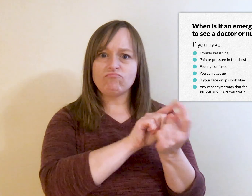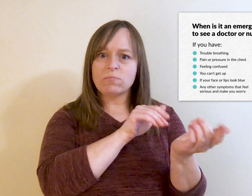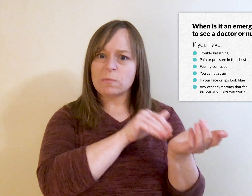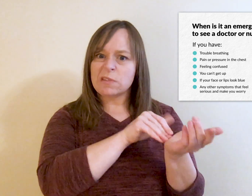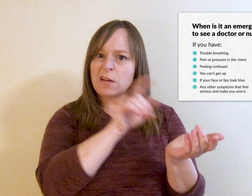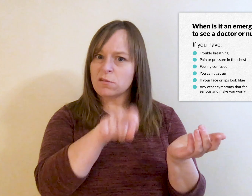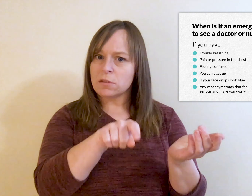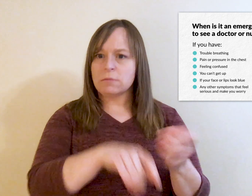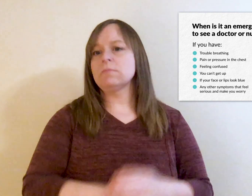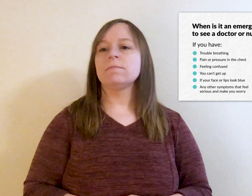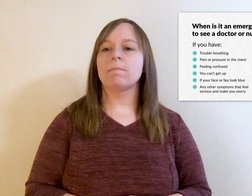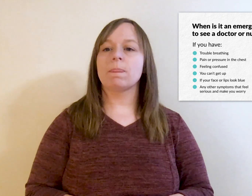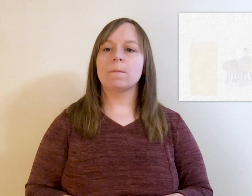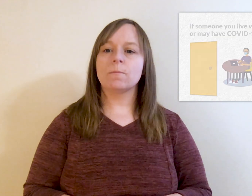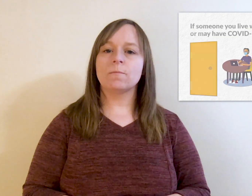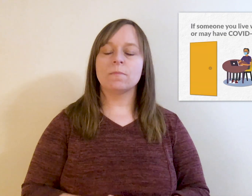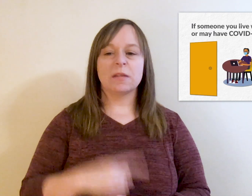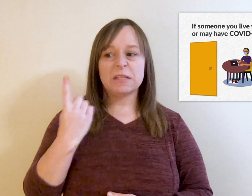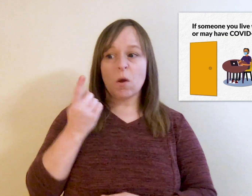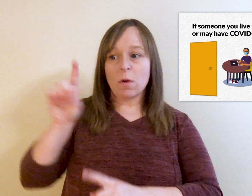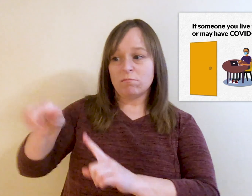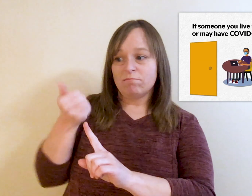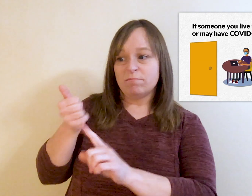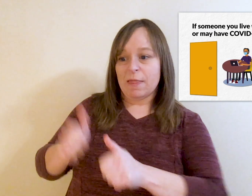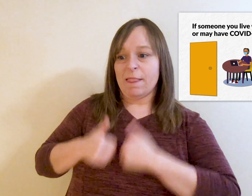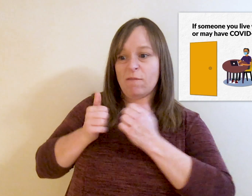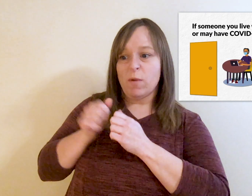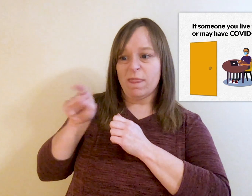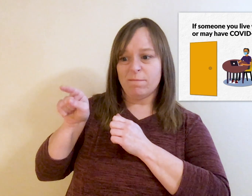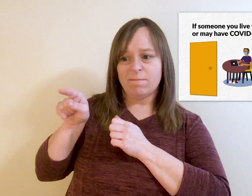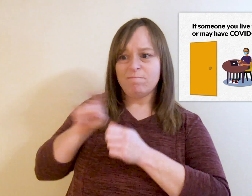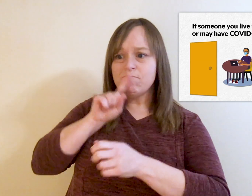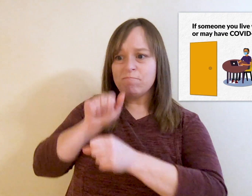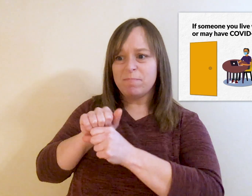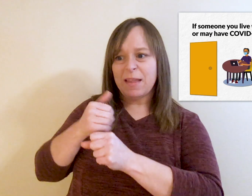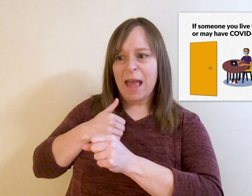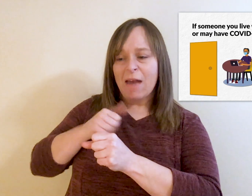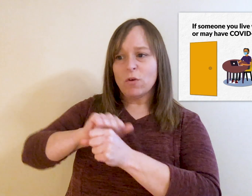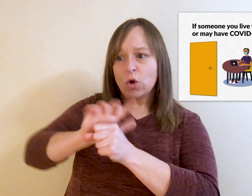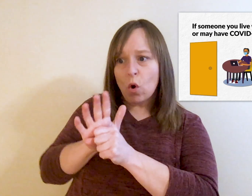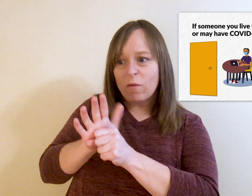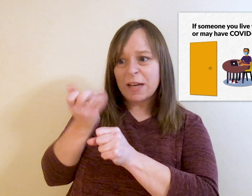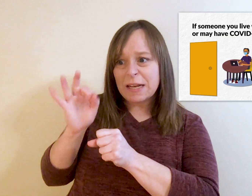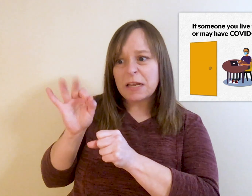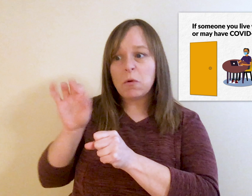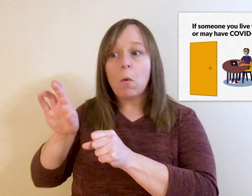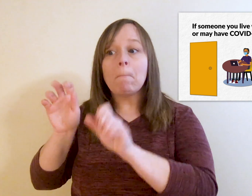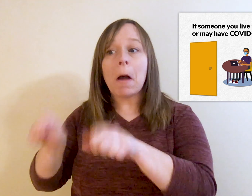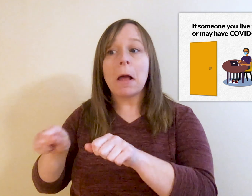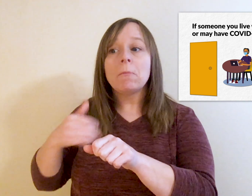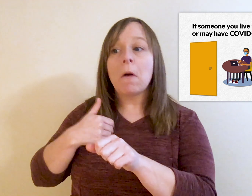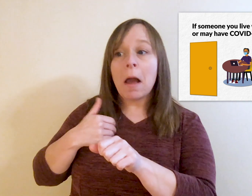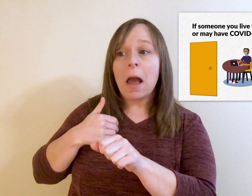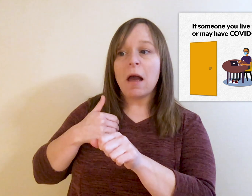make you worry. If someone you live with has COVID-19 or may have COVID-19,